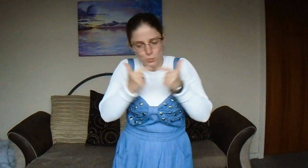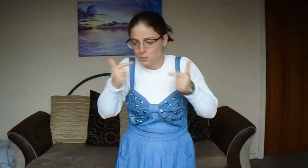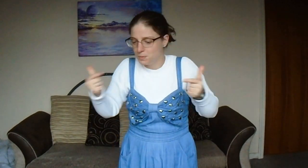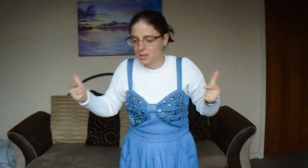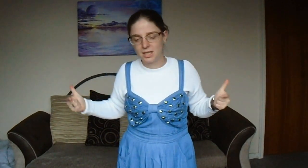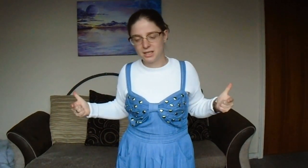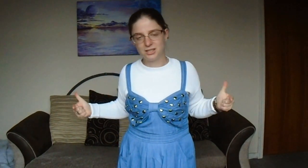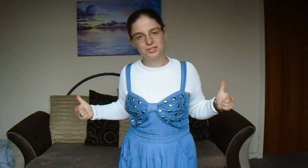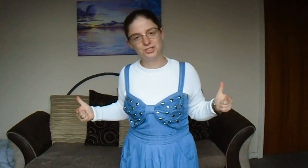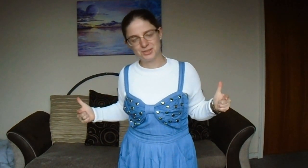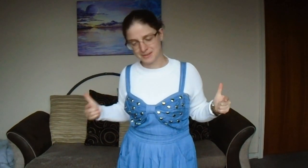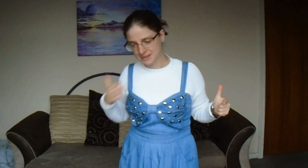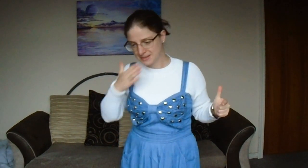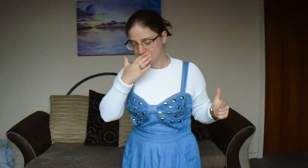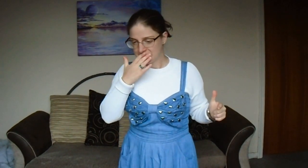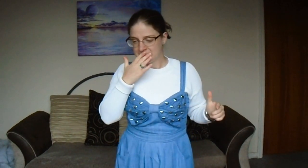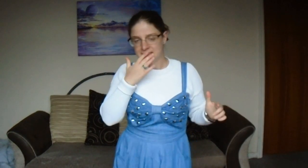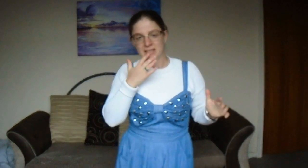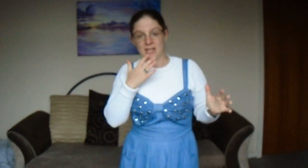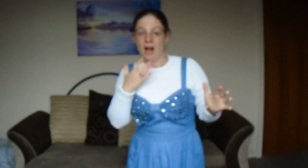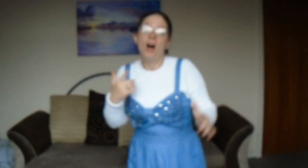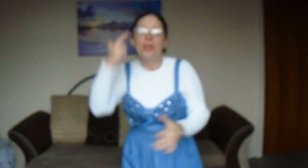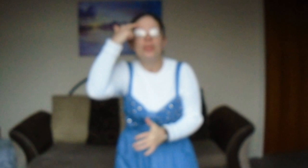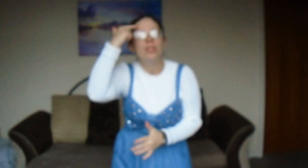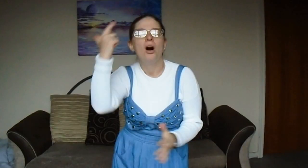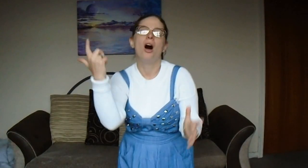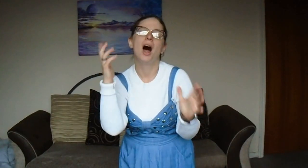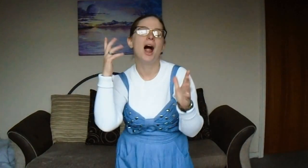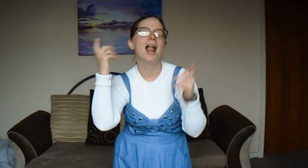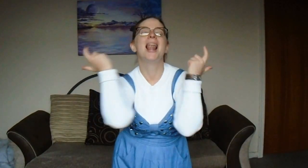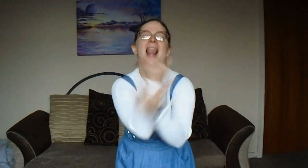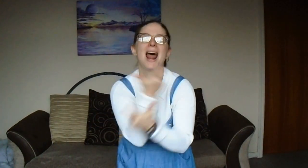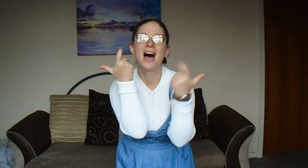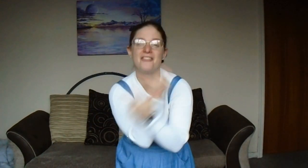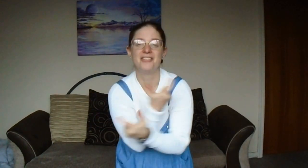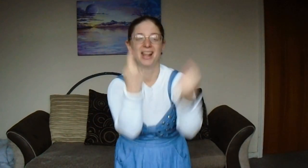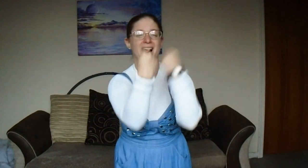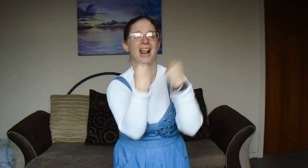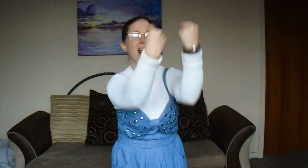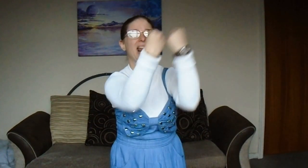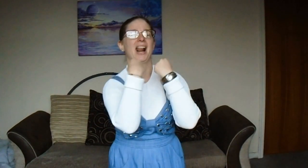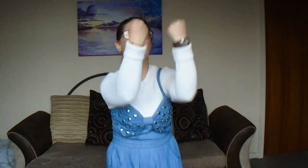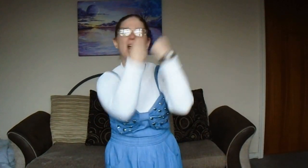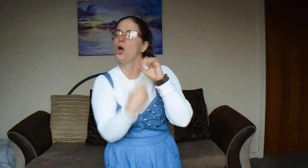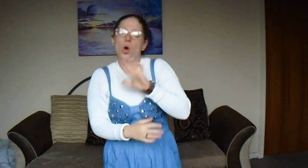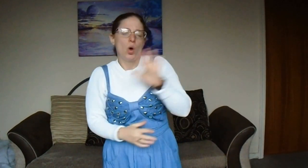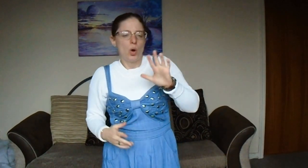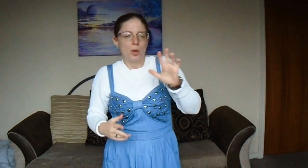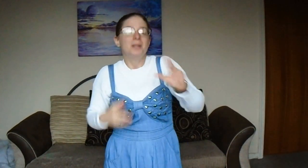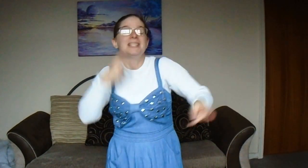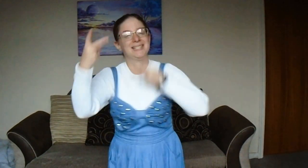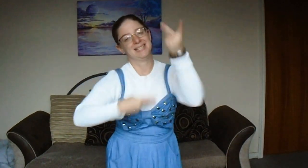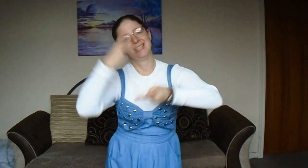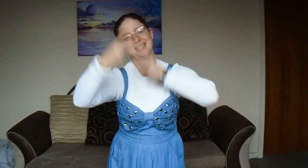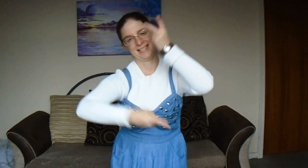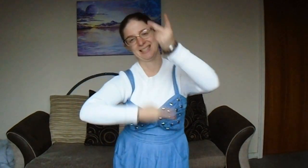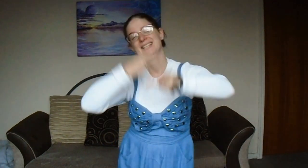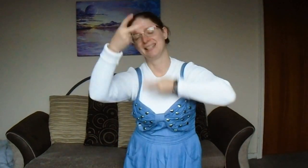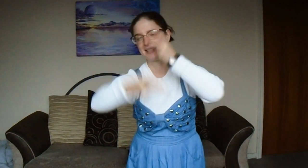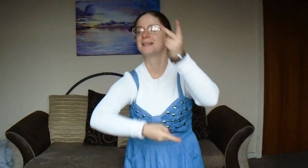much I thought that I heard you laughing, I thought that I heard you